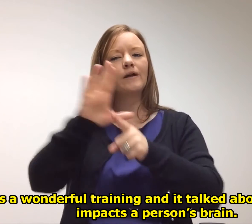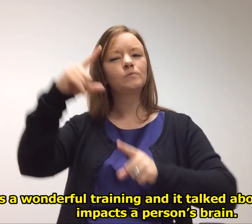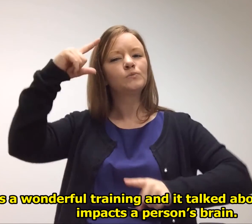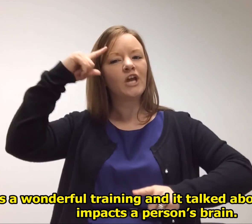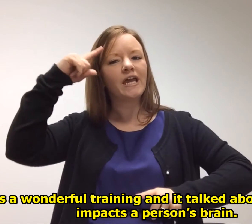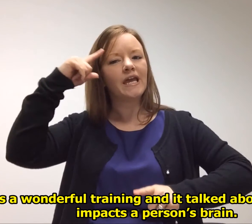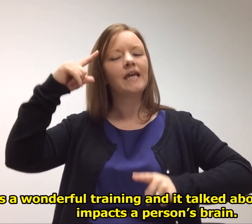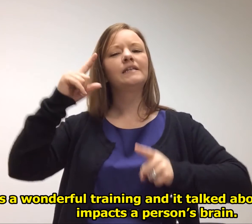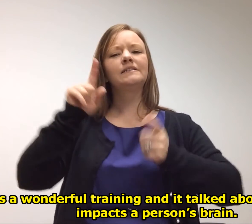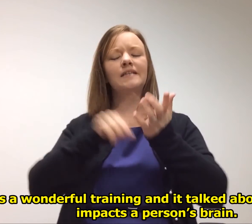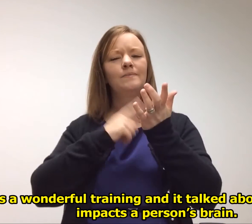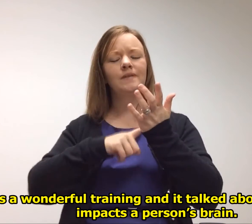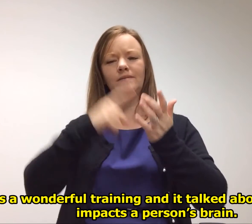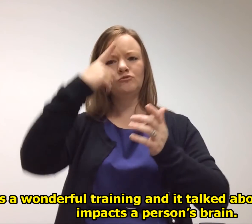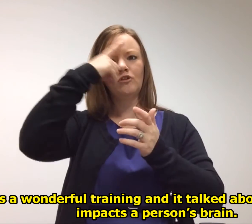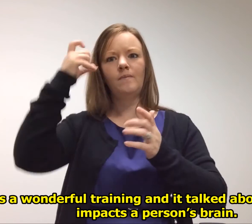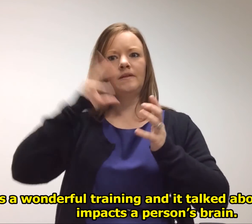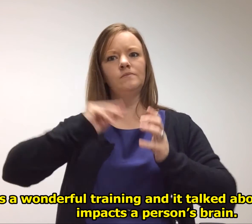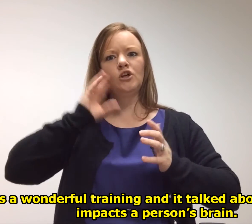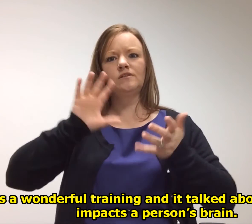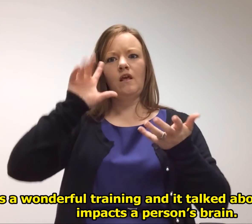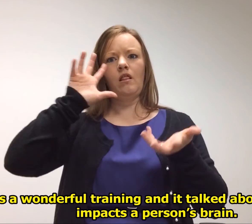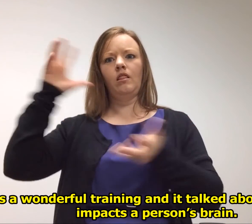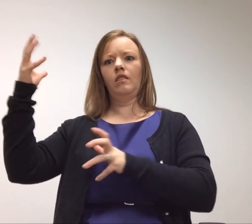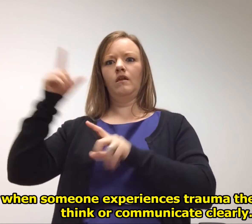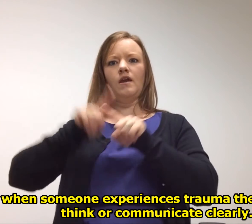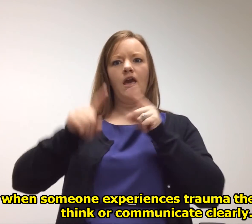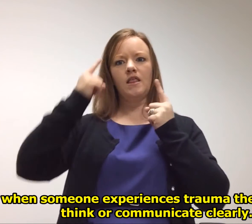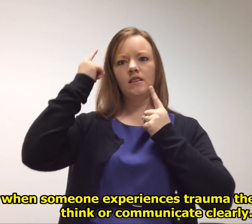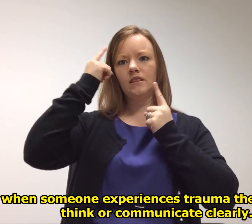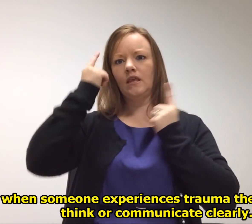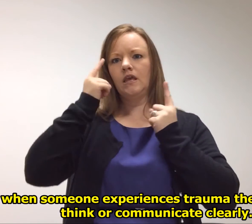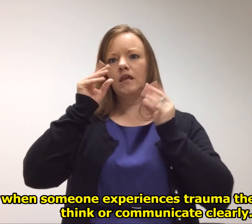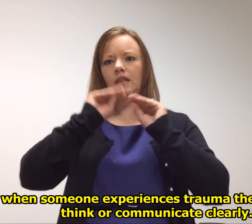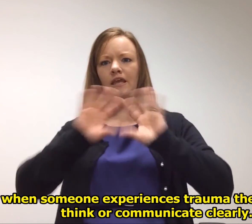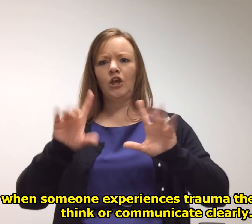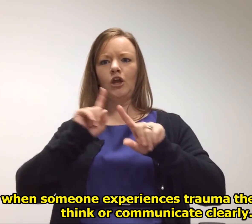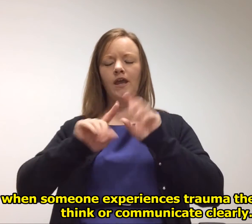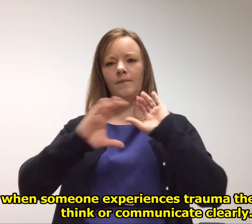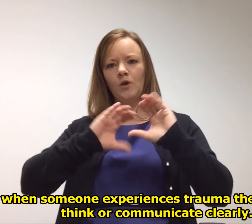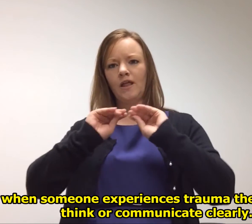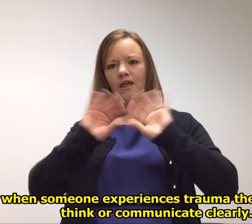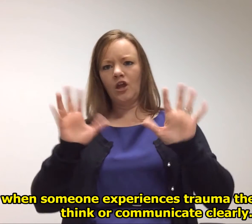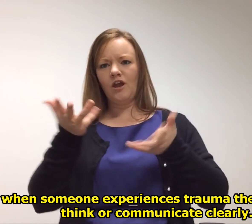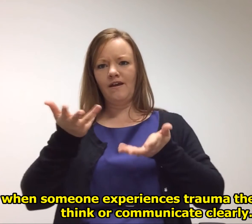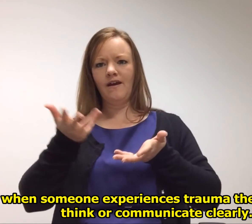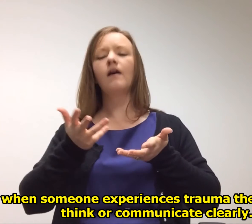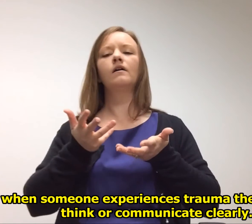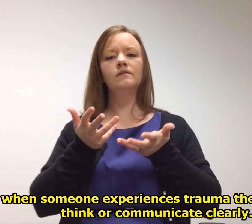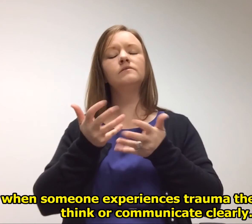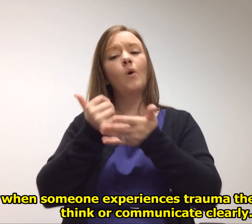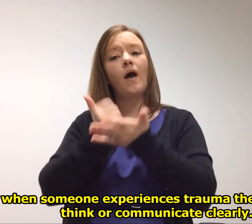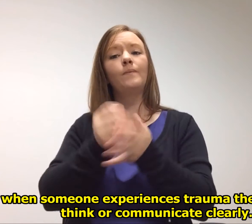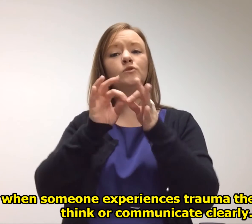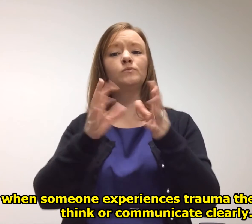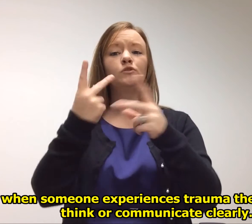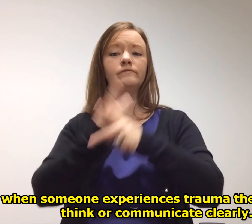how trauma impacts a person's brain. Often when someone experiences trauma, they're unable to think or communicate clearly.